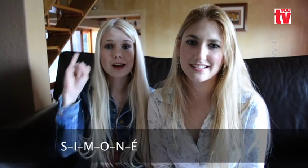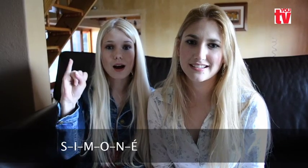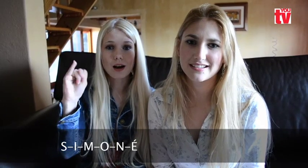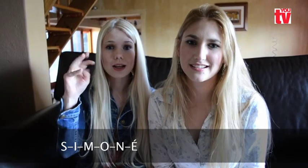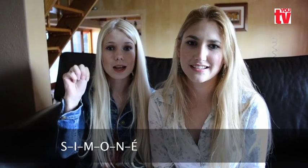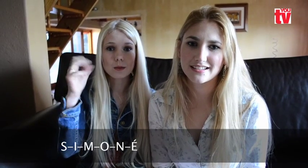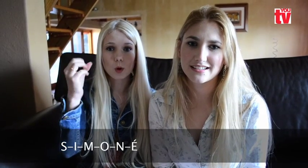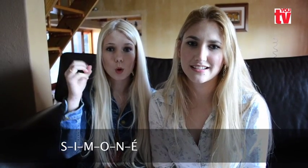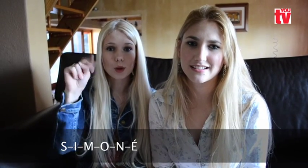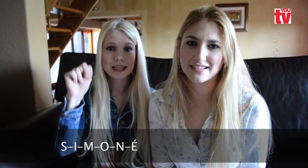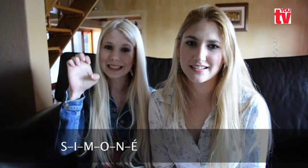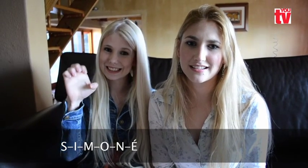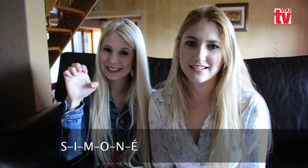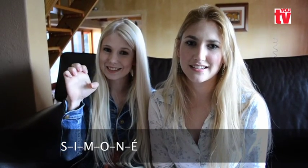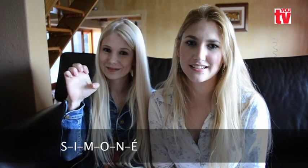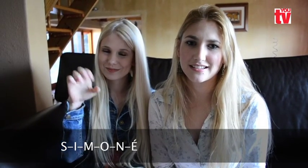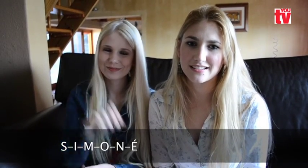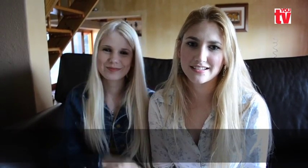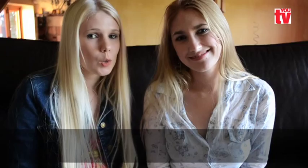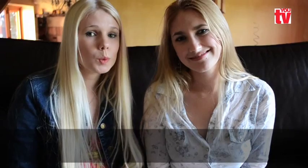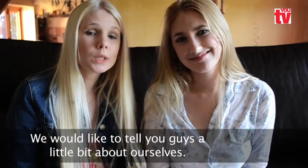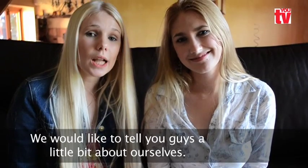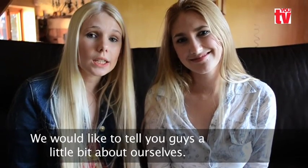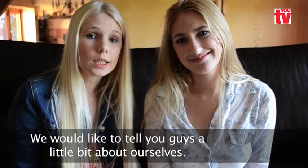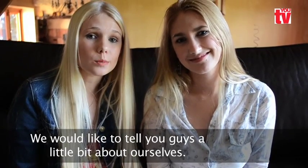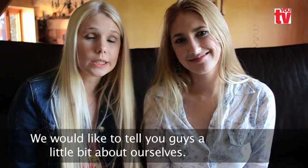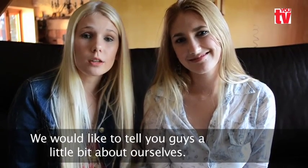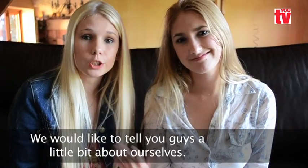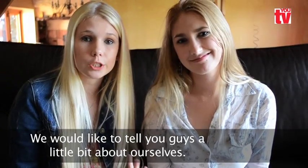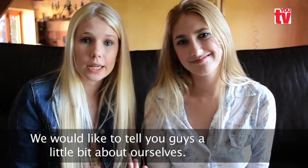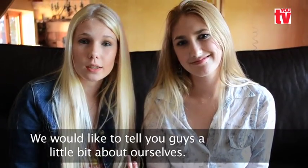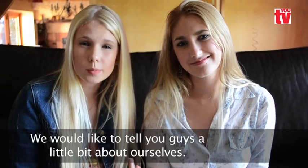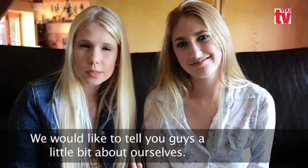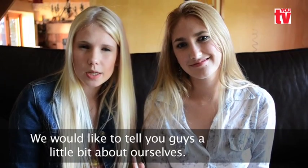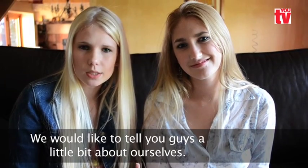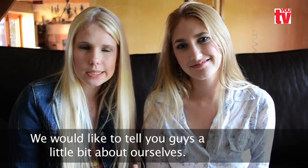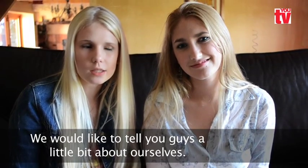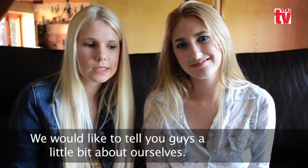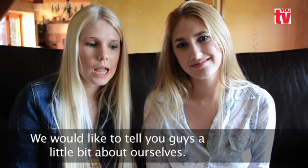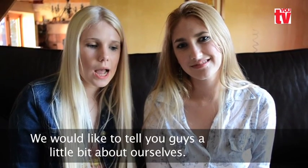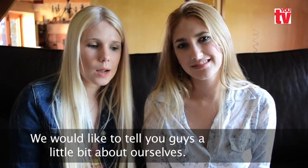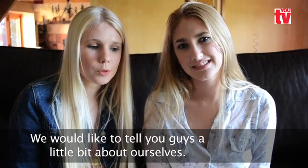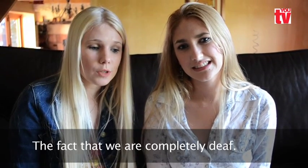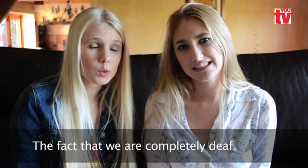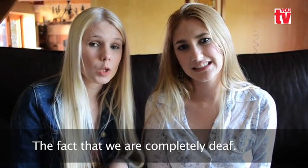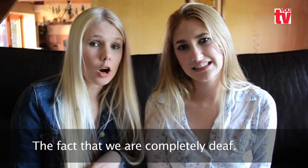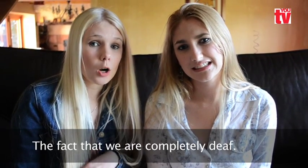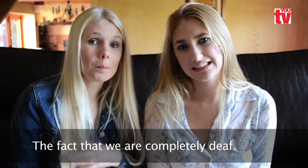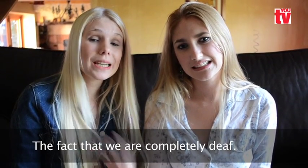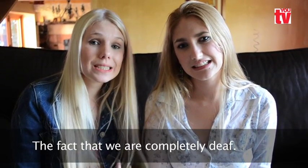-I-M-O-N-E. We would like to tell you today a little bit about ourselves. The fact that we are completely